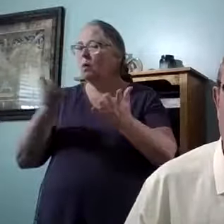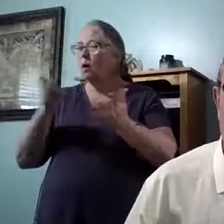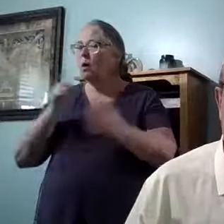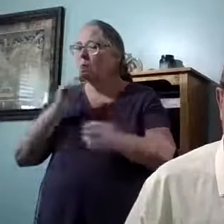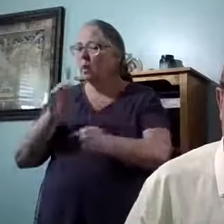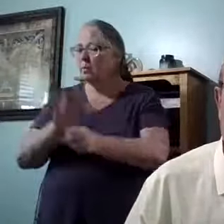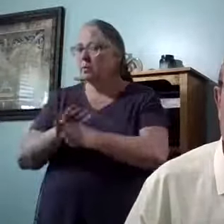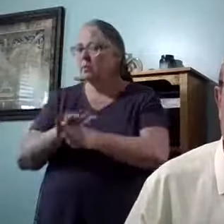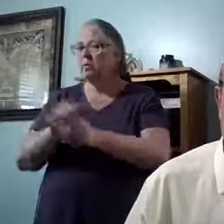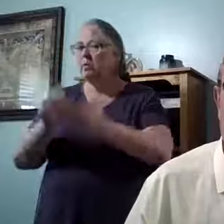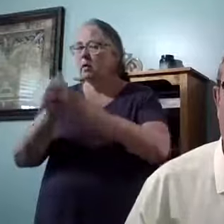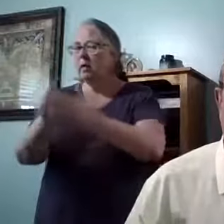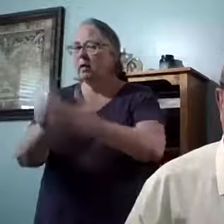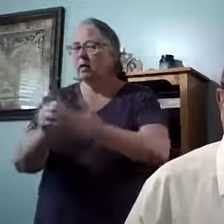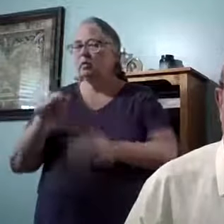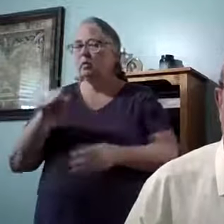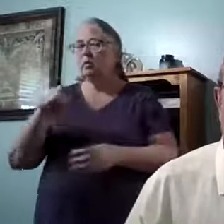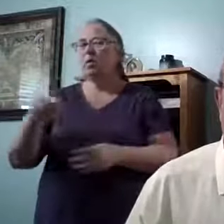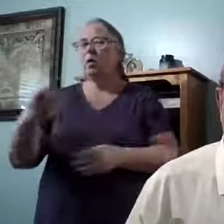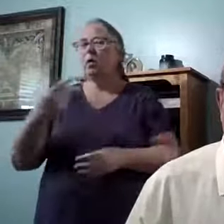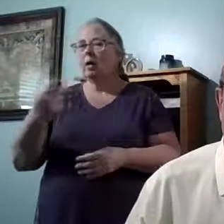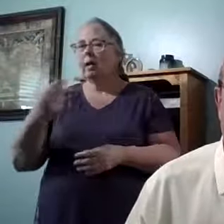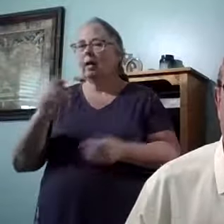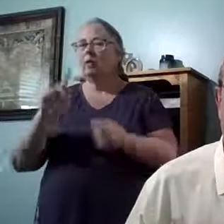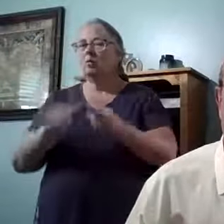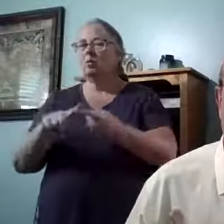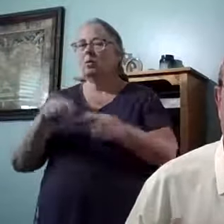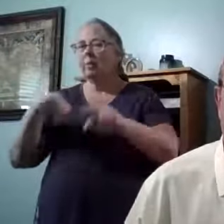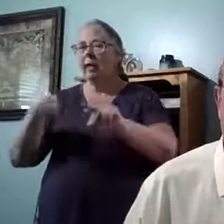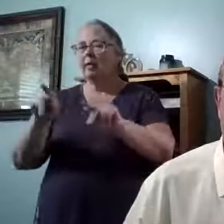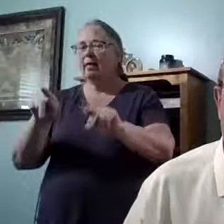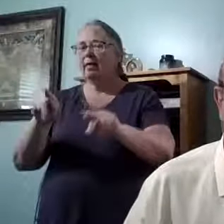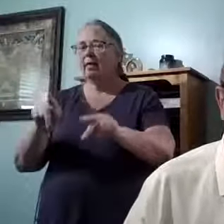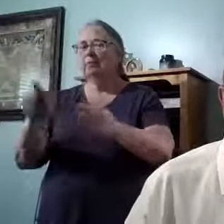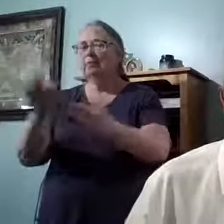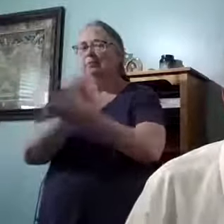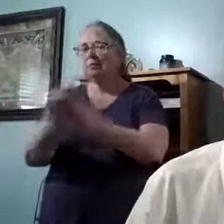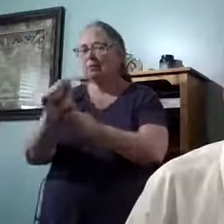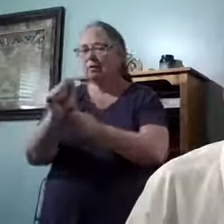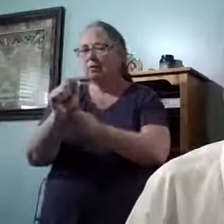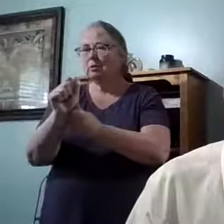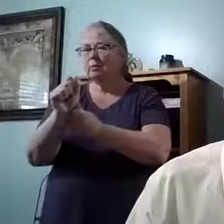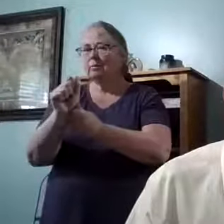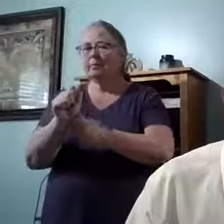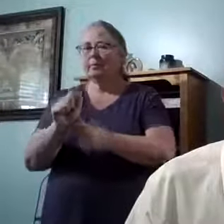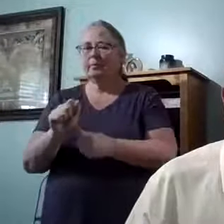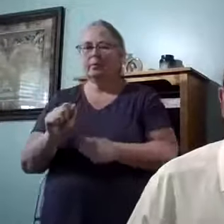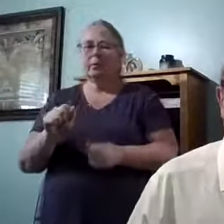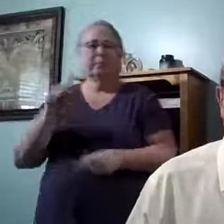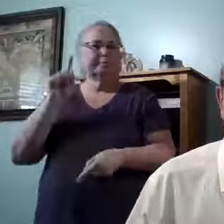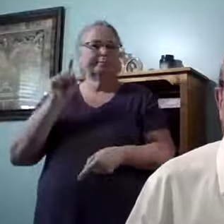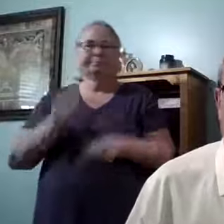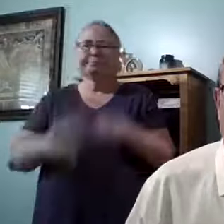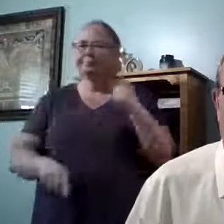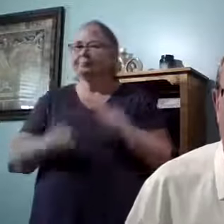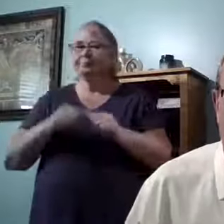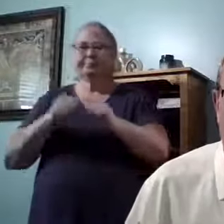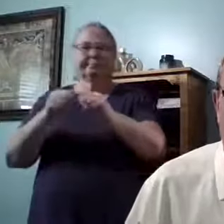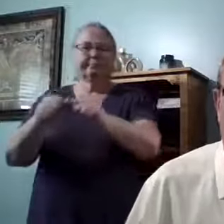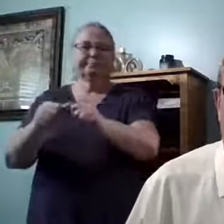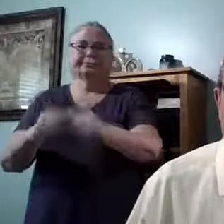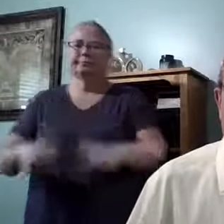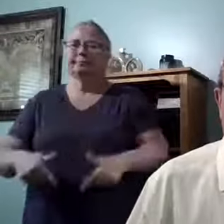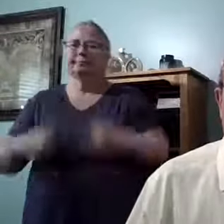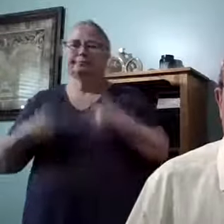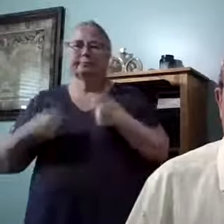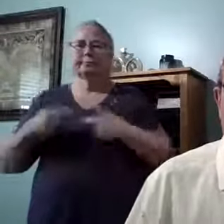promise to lead you or I to a path of destruction. You can't continue to live